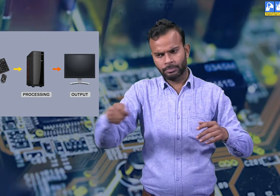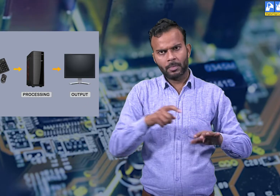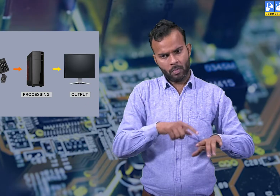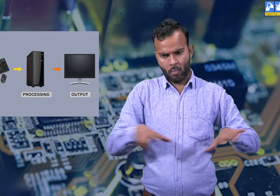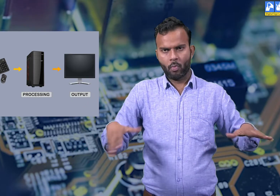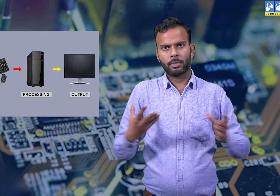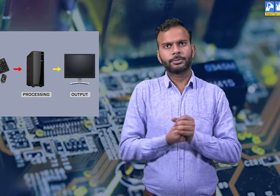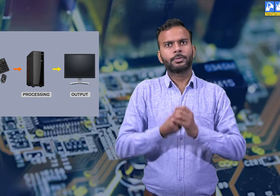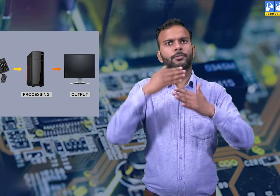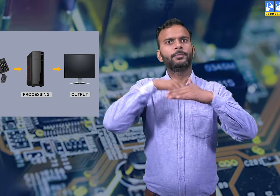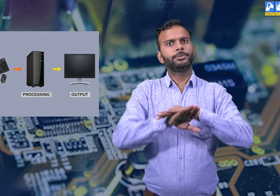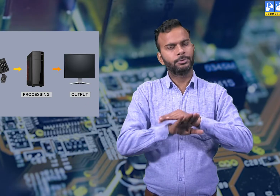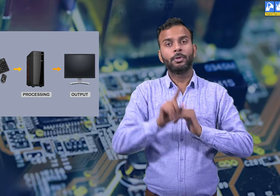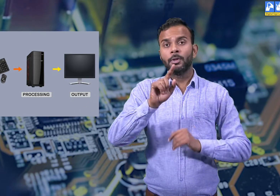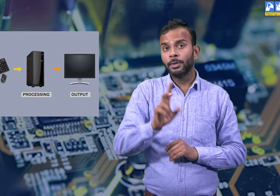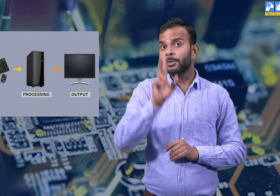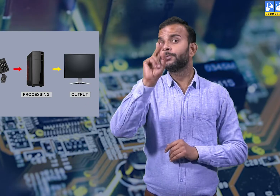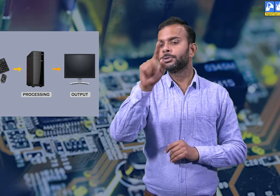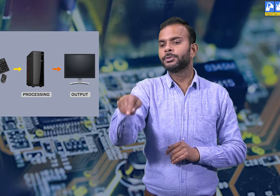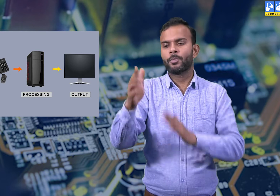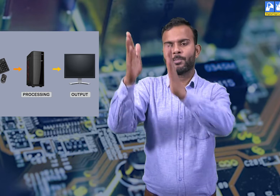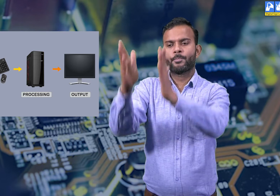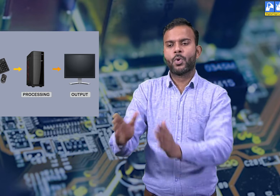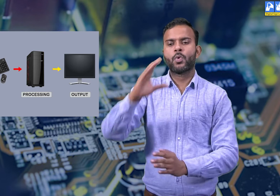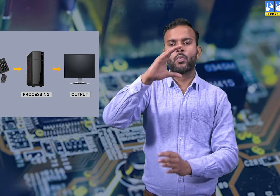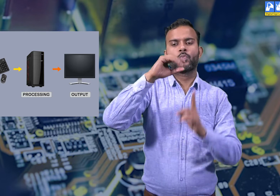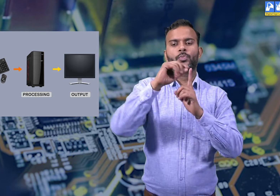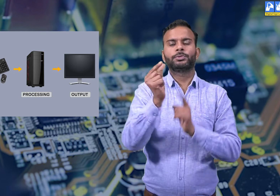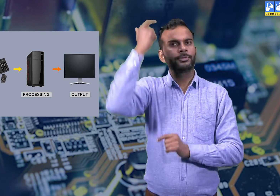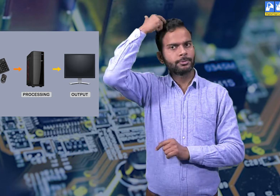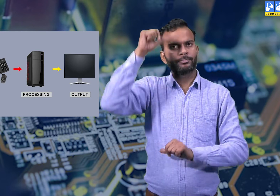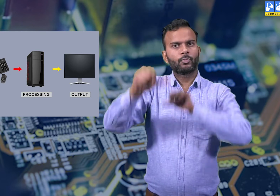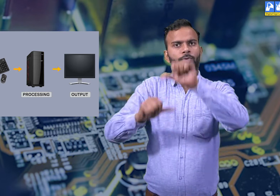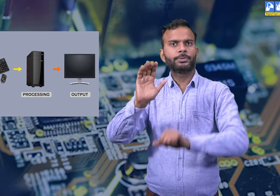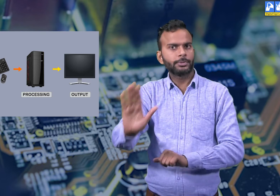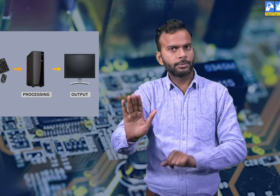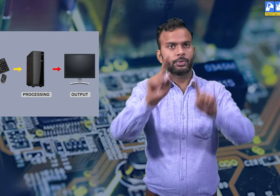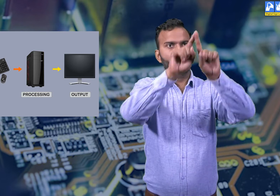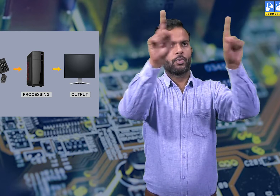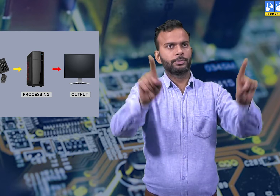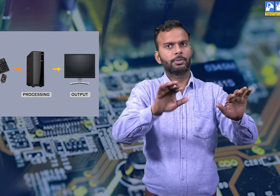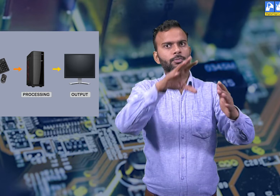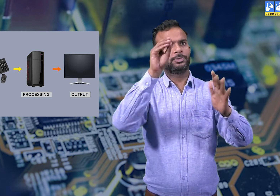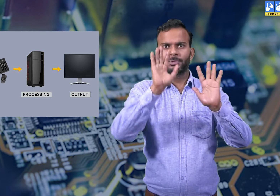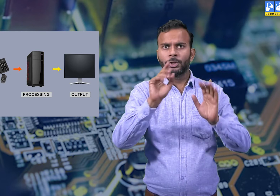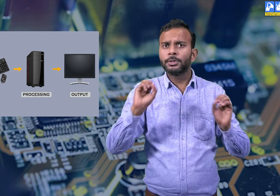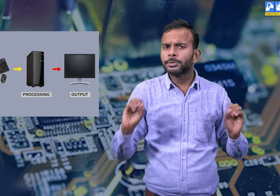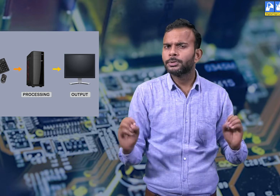information. Whereas the same information is processed further and displayed on